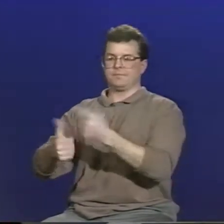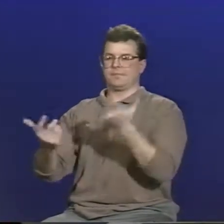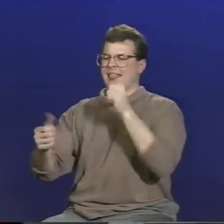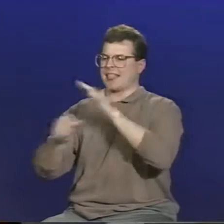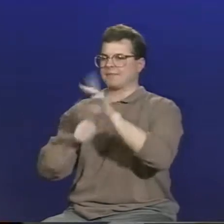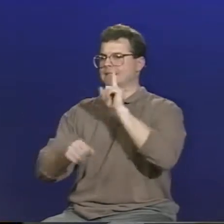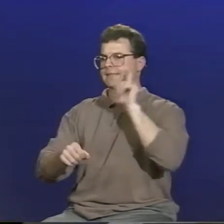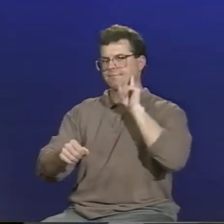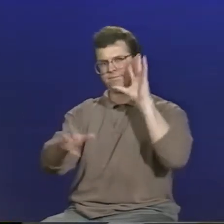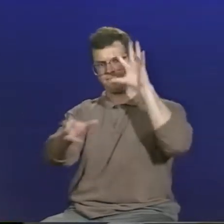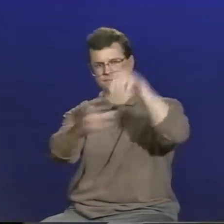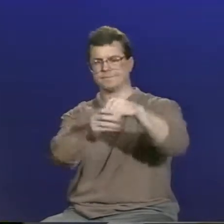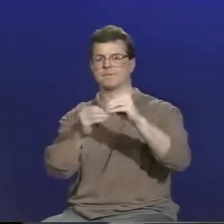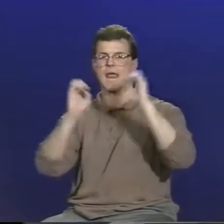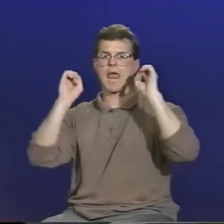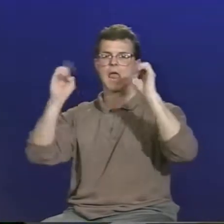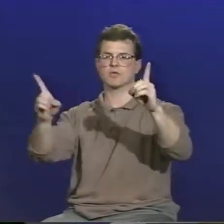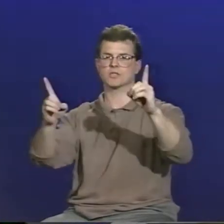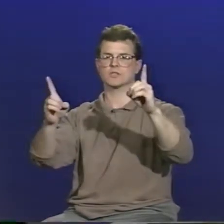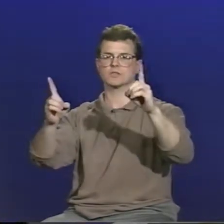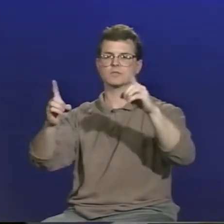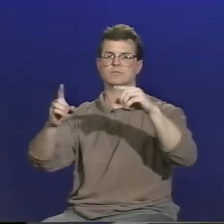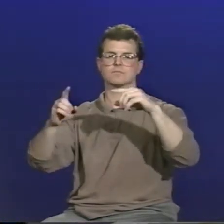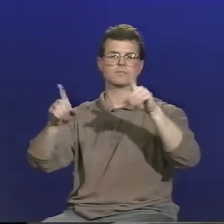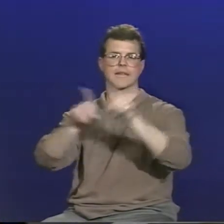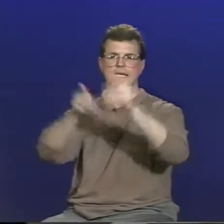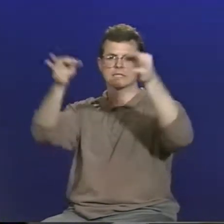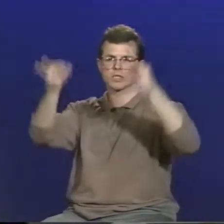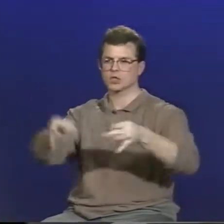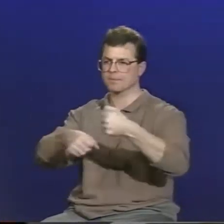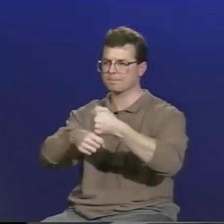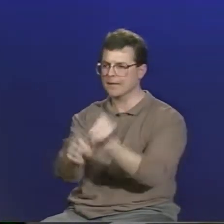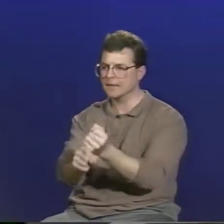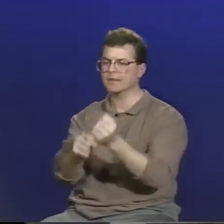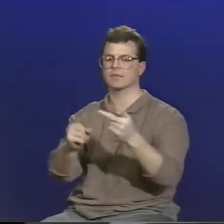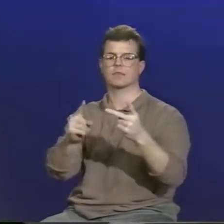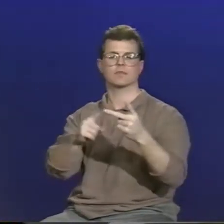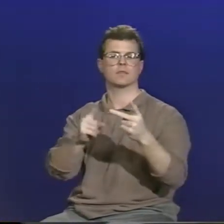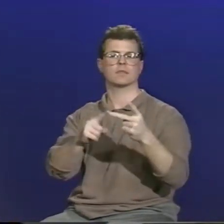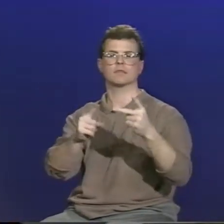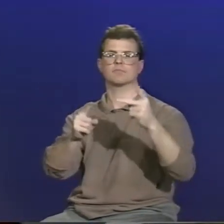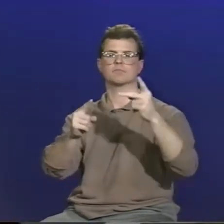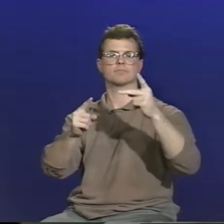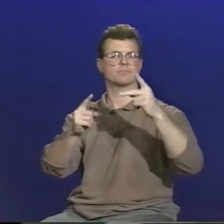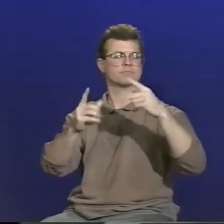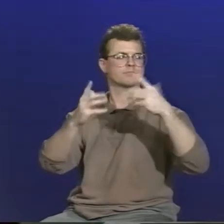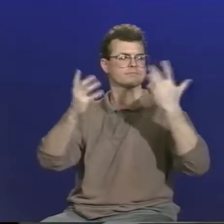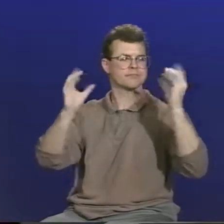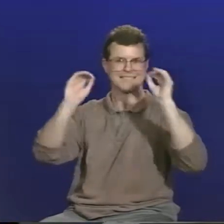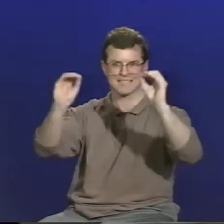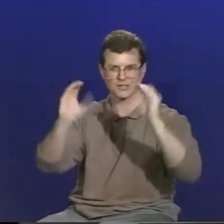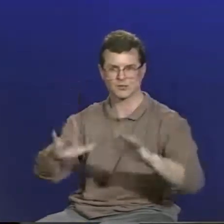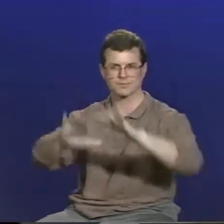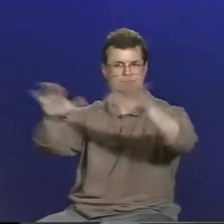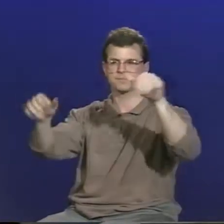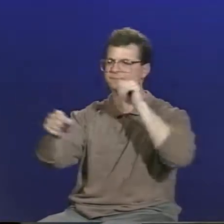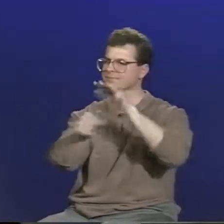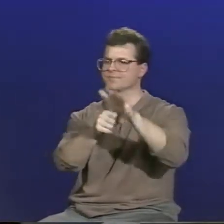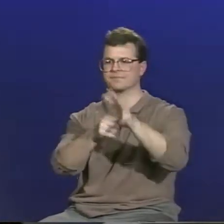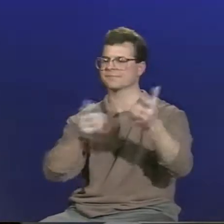He said that one problem was the lack of deaf professionals involved in education of the deaf, especially in decision making and teaching,